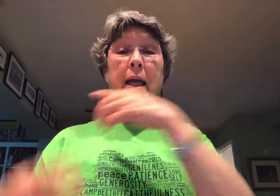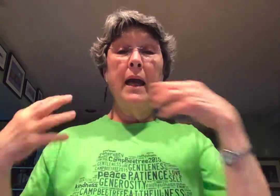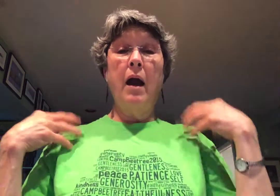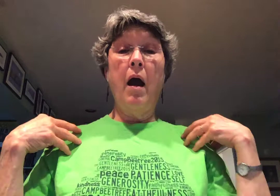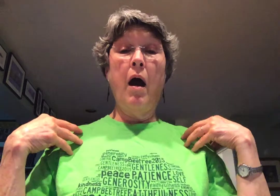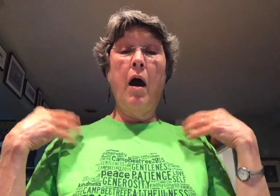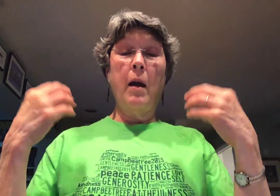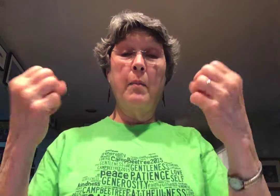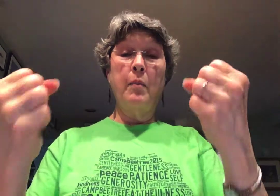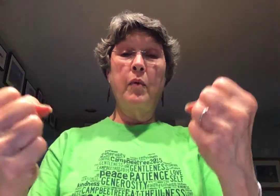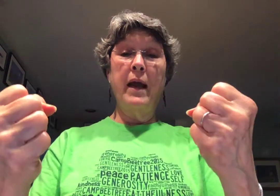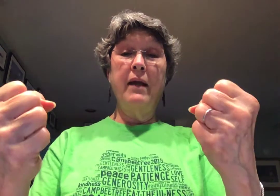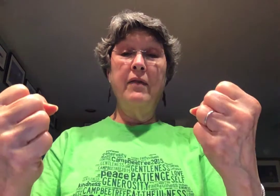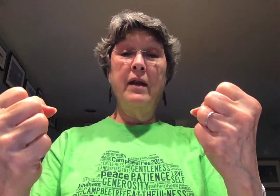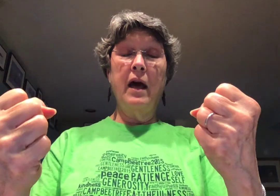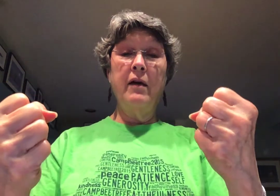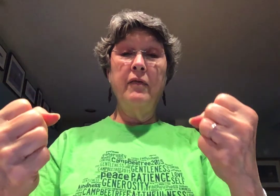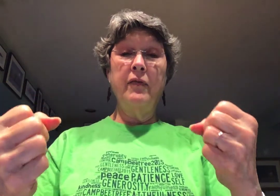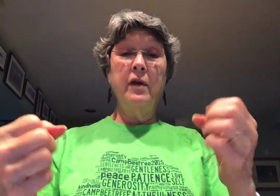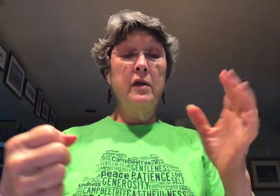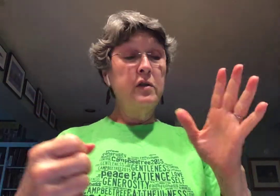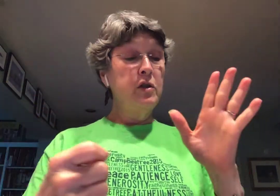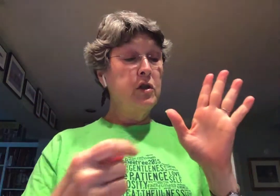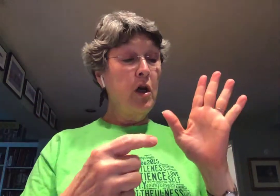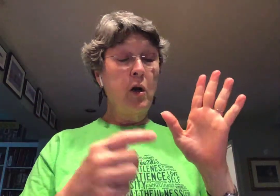are brave enough to show.